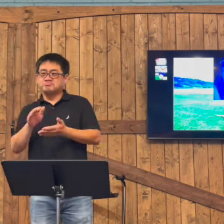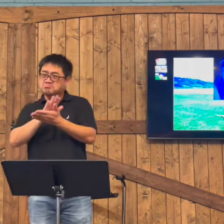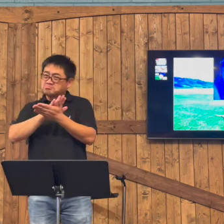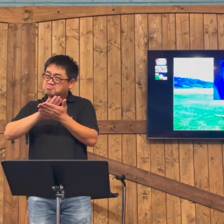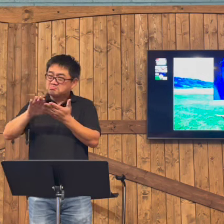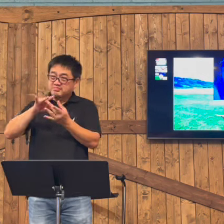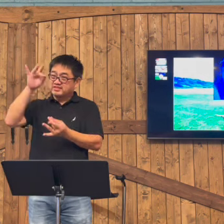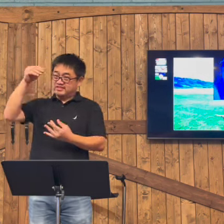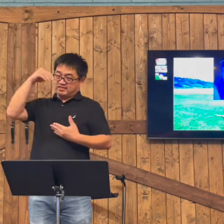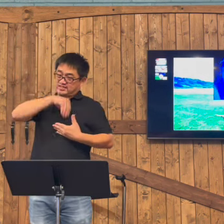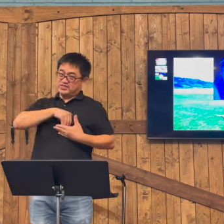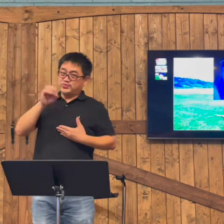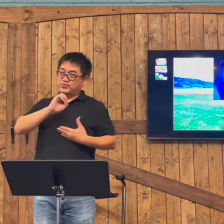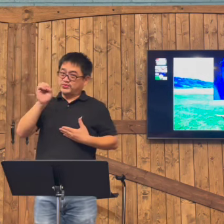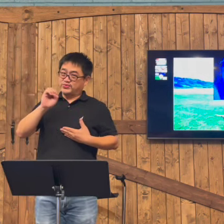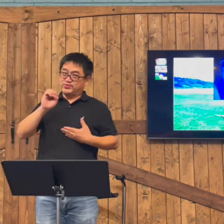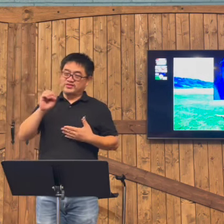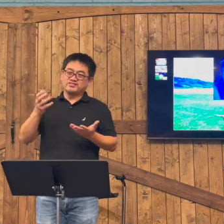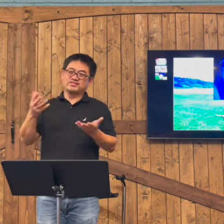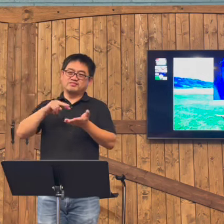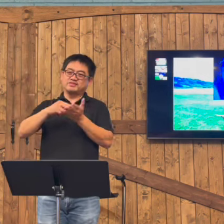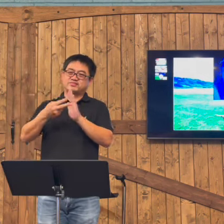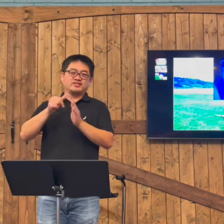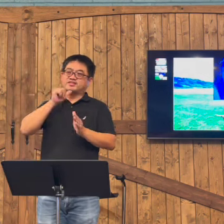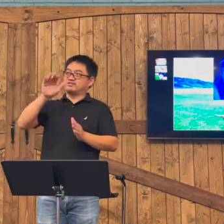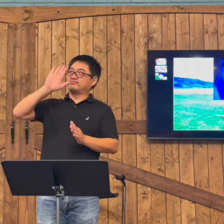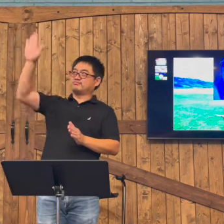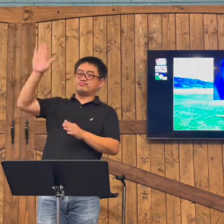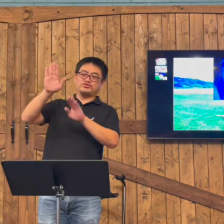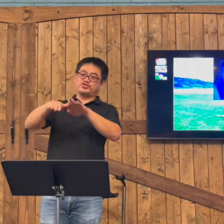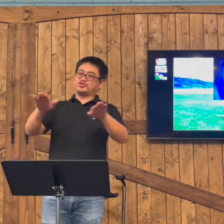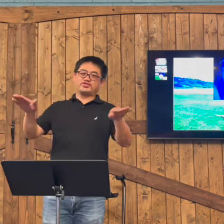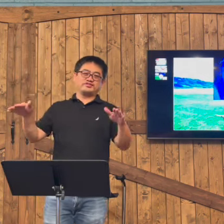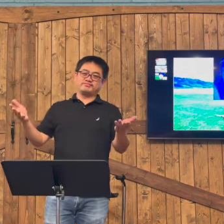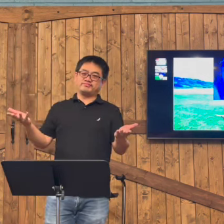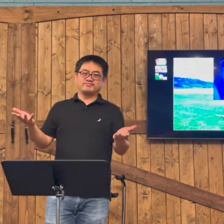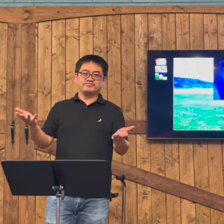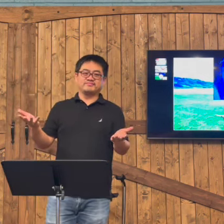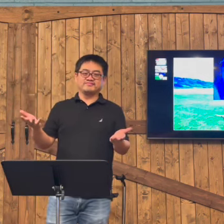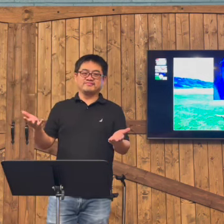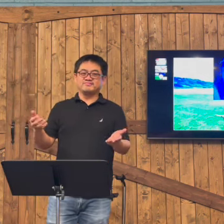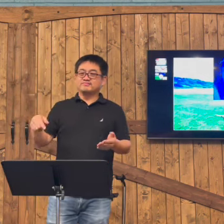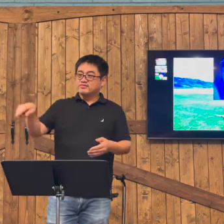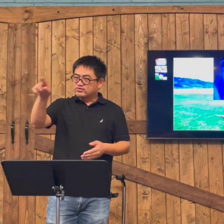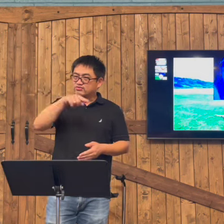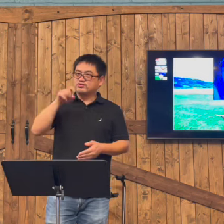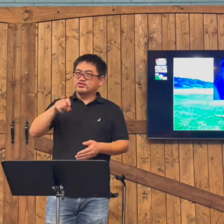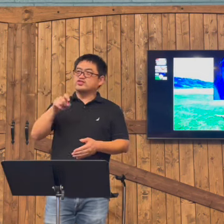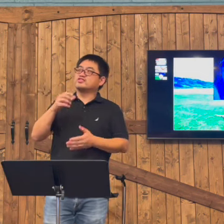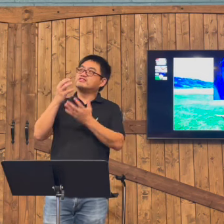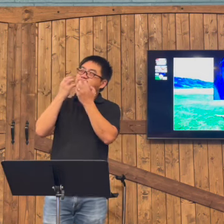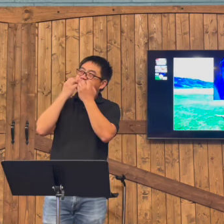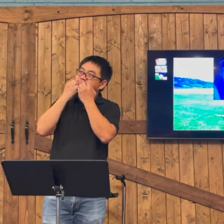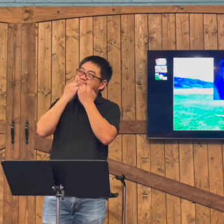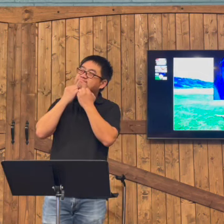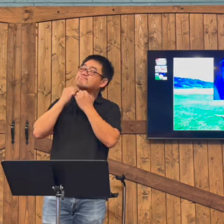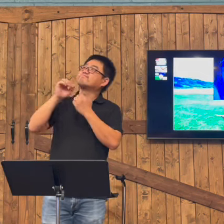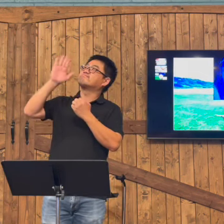Is the proof. That Jesus knows that you will not need to go through judgment. But those who do not have the Holy Spirit marked in their